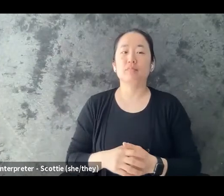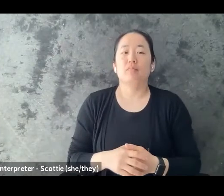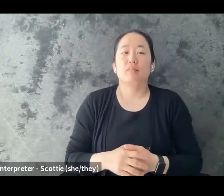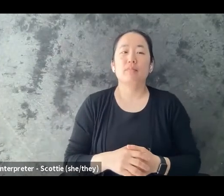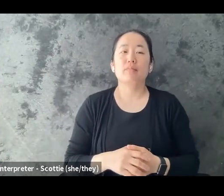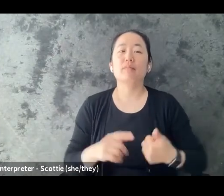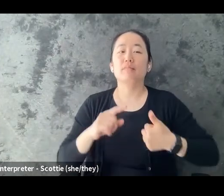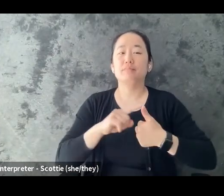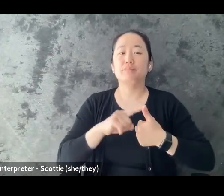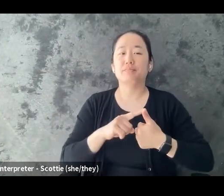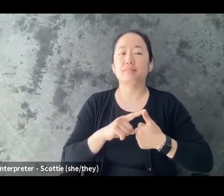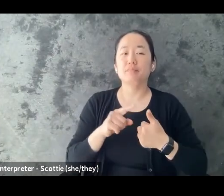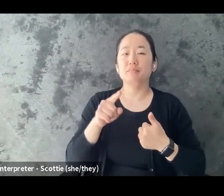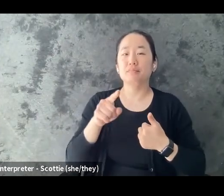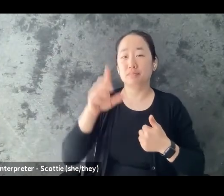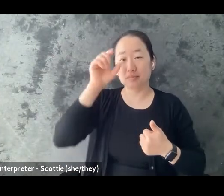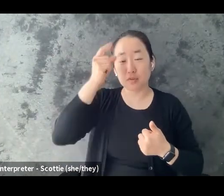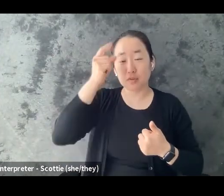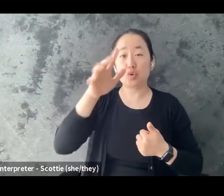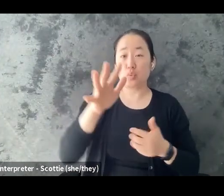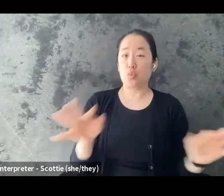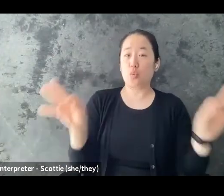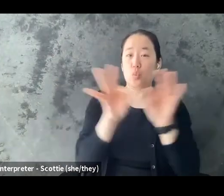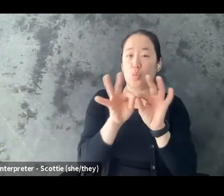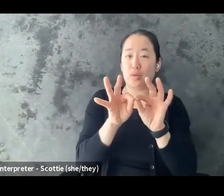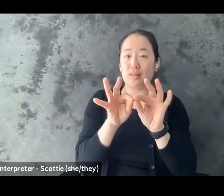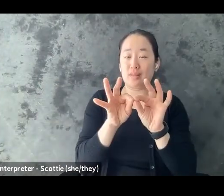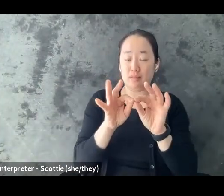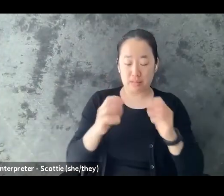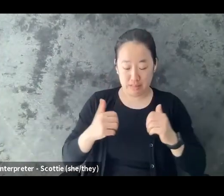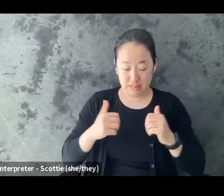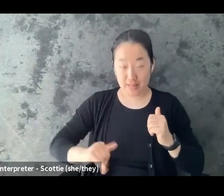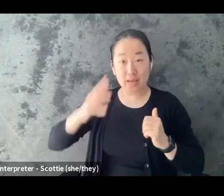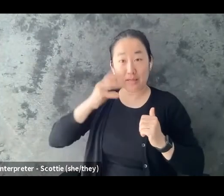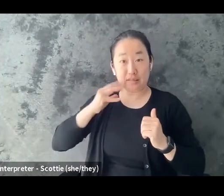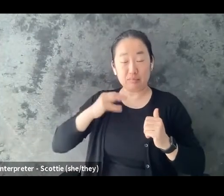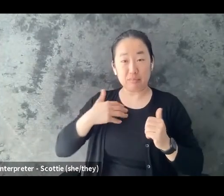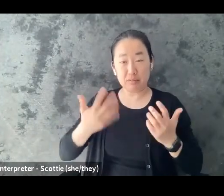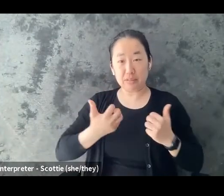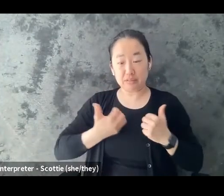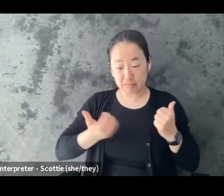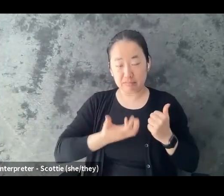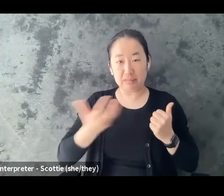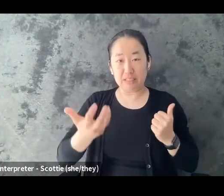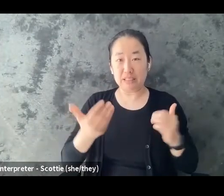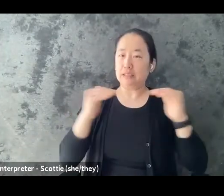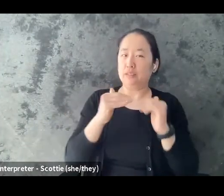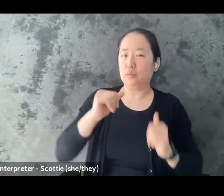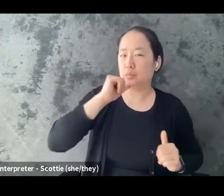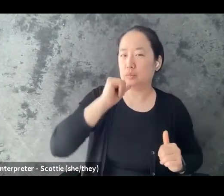you are more than what has happened to you and so being able to connect with someone who also believes that could